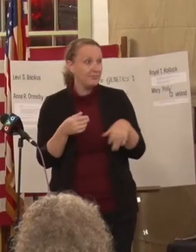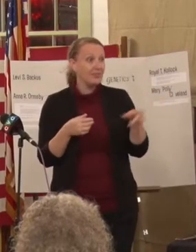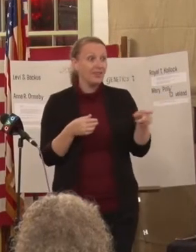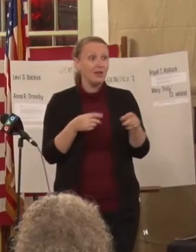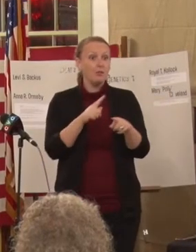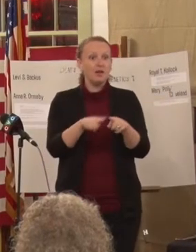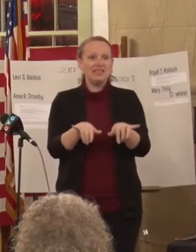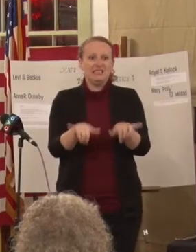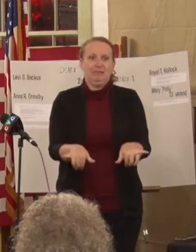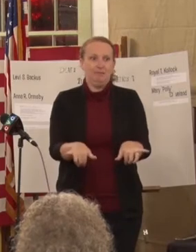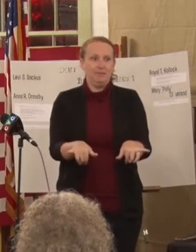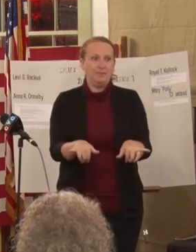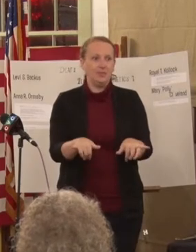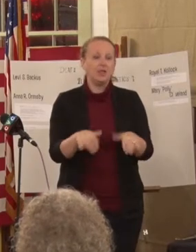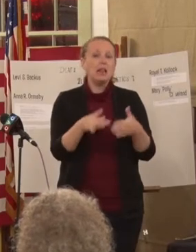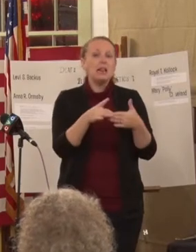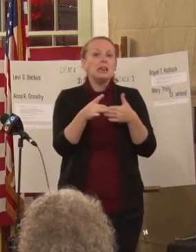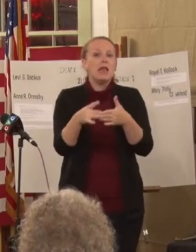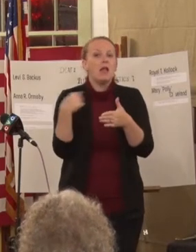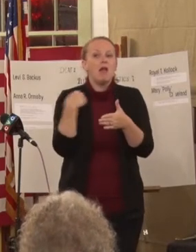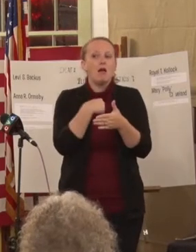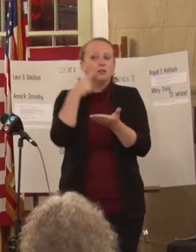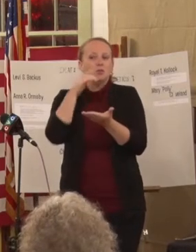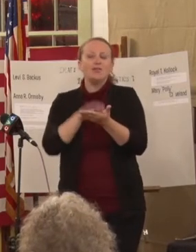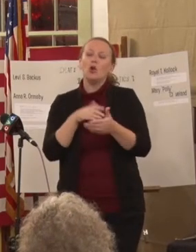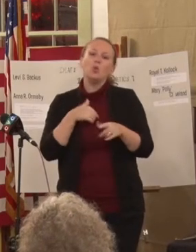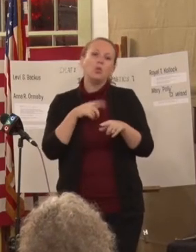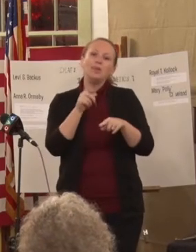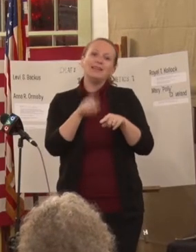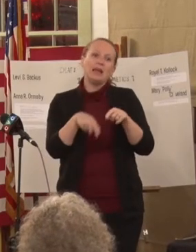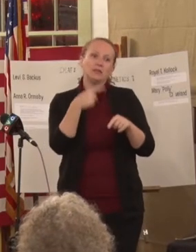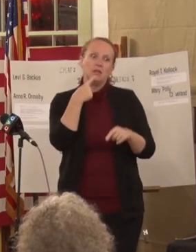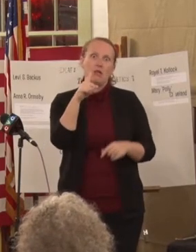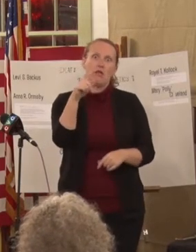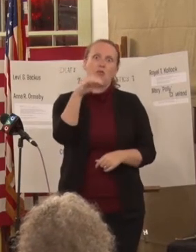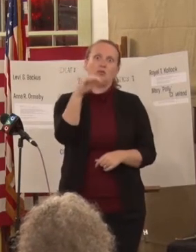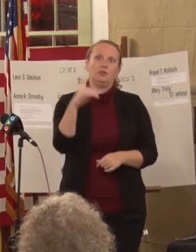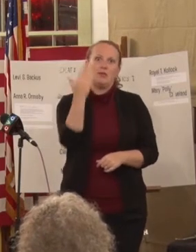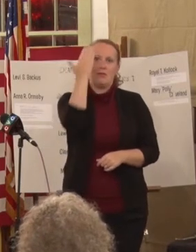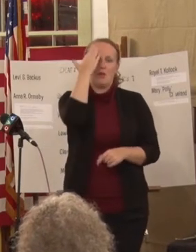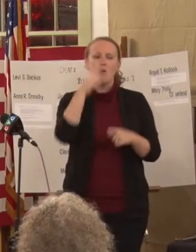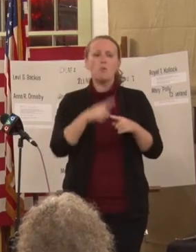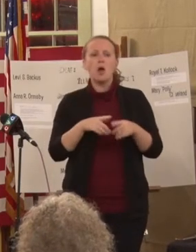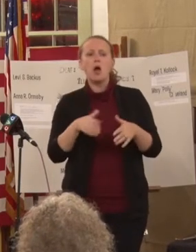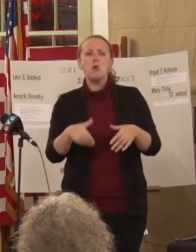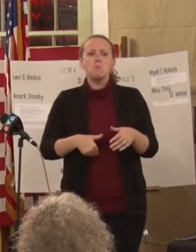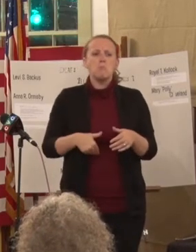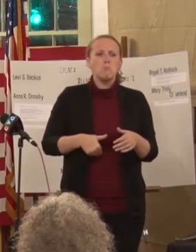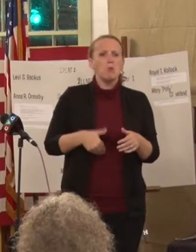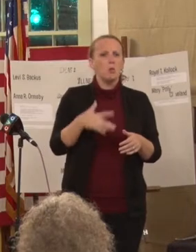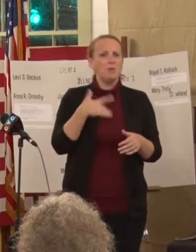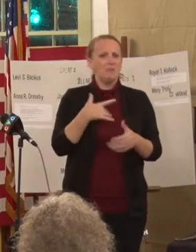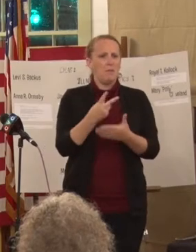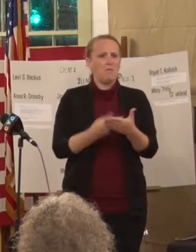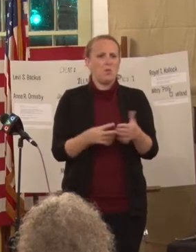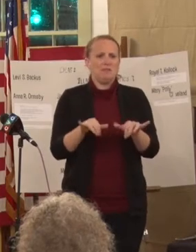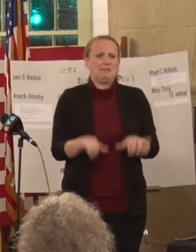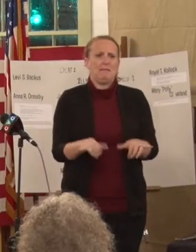to believe, we can't say for certainty, but we're pretty sure because both Bibles are identical that this is a